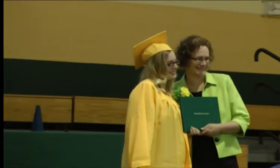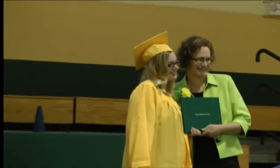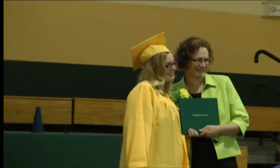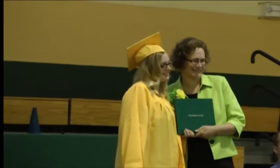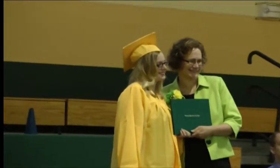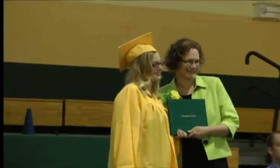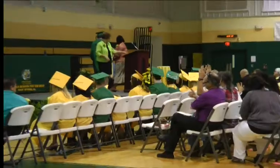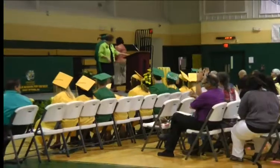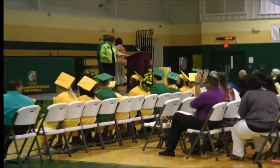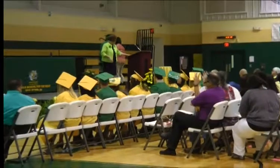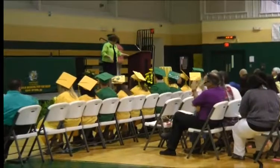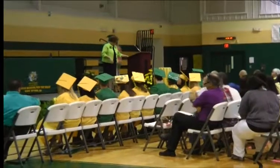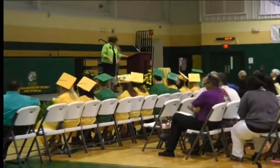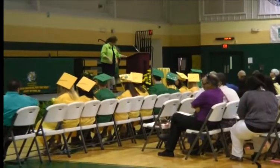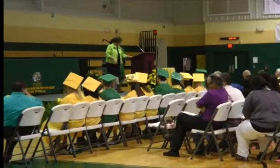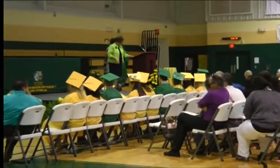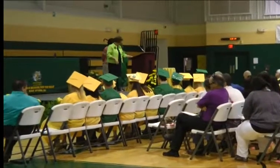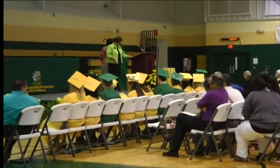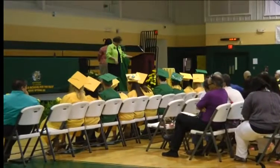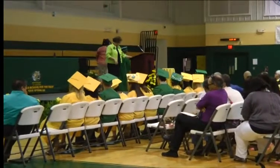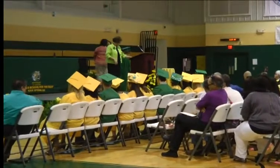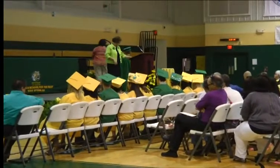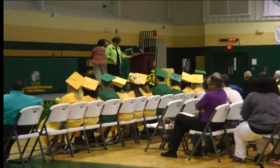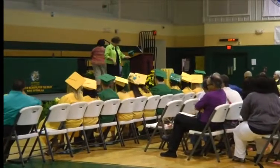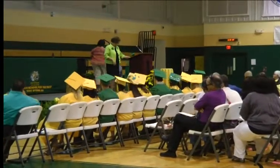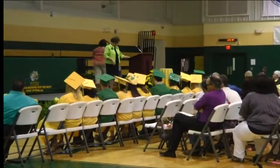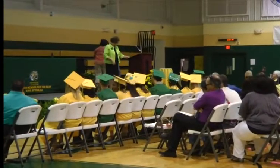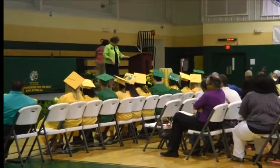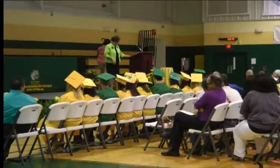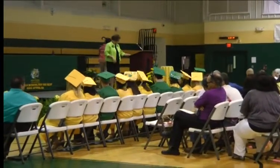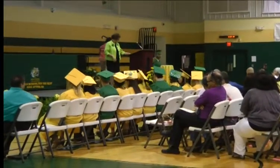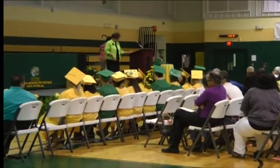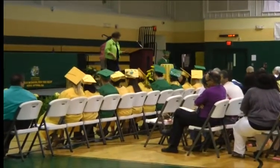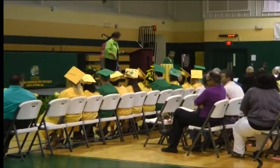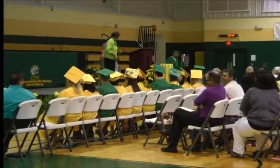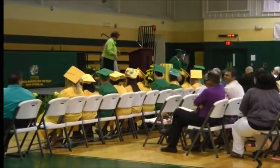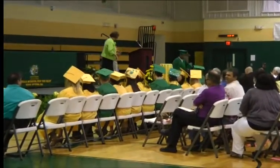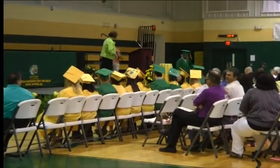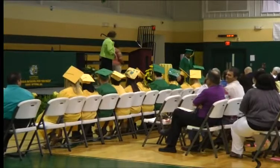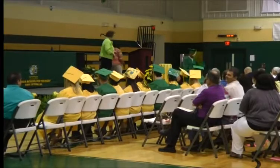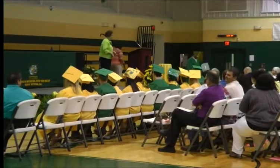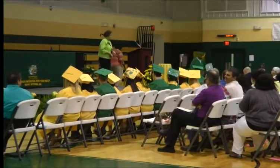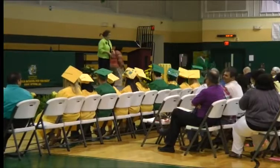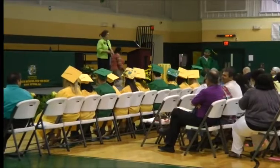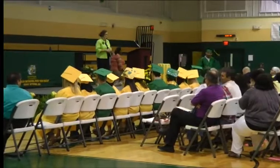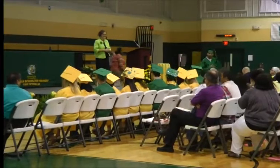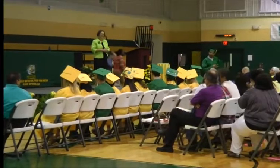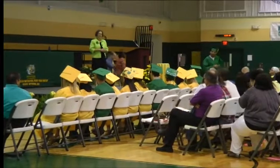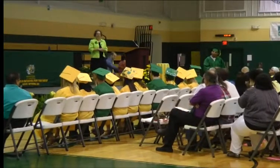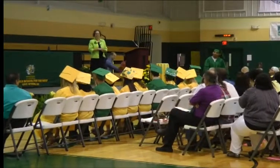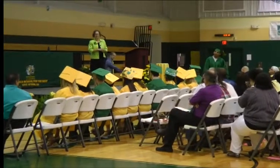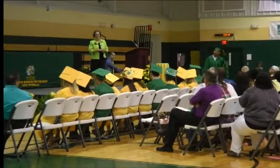Okay? you very